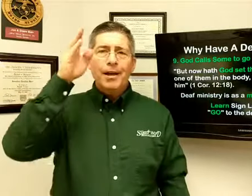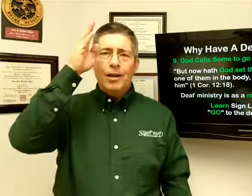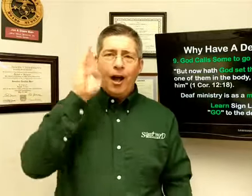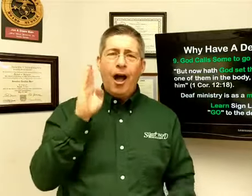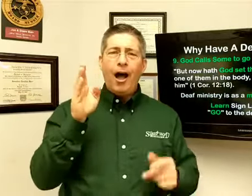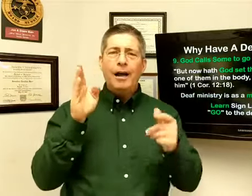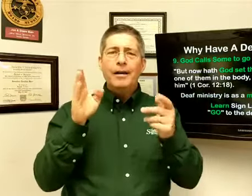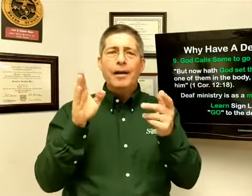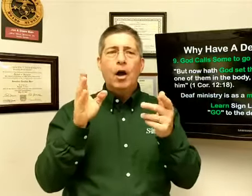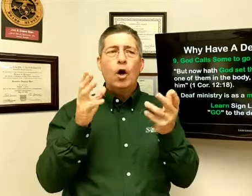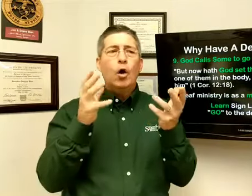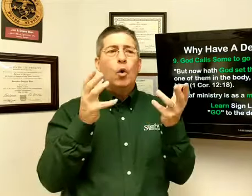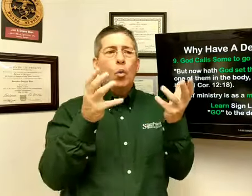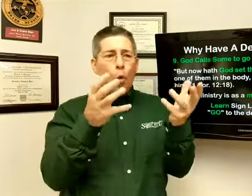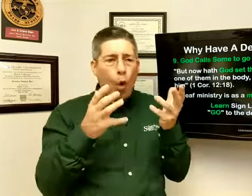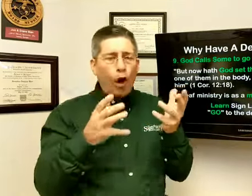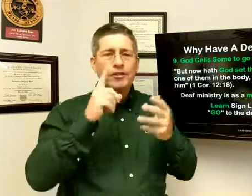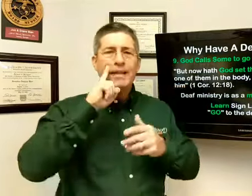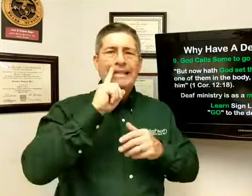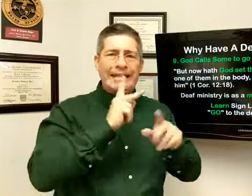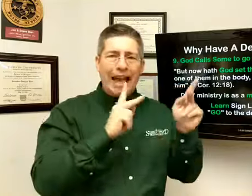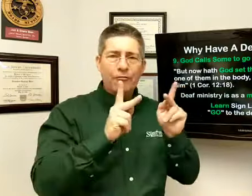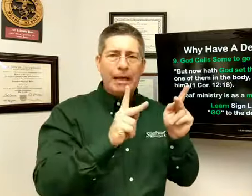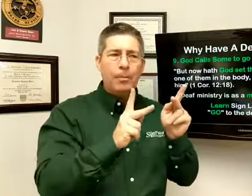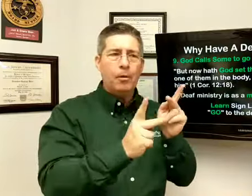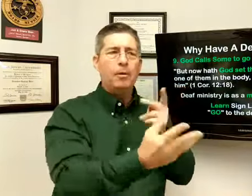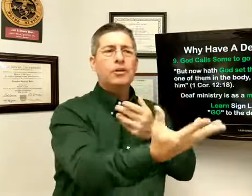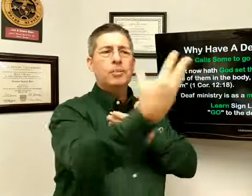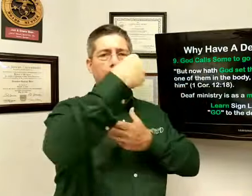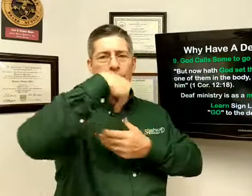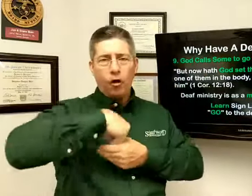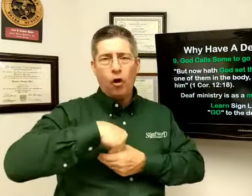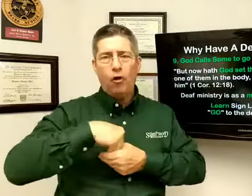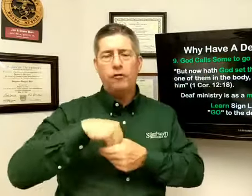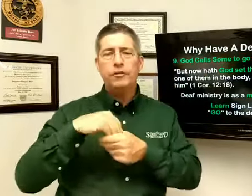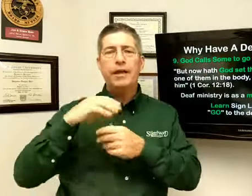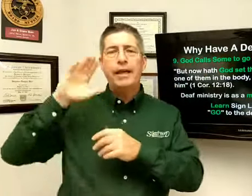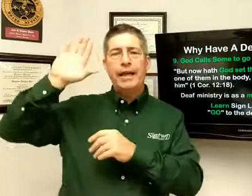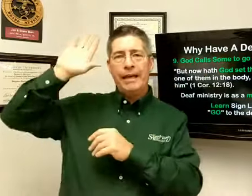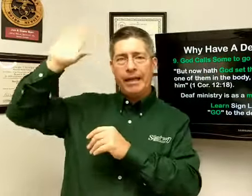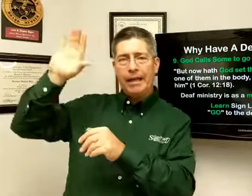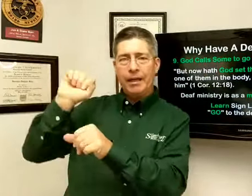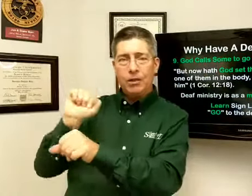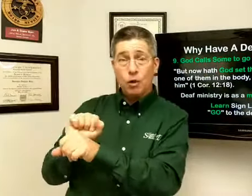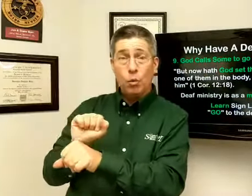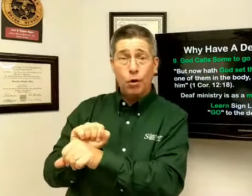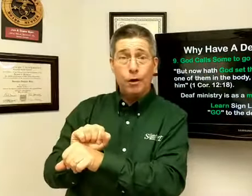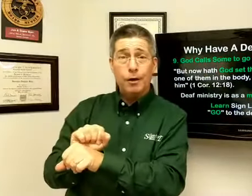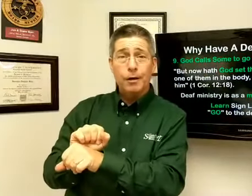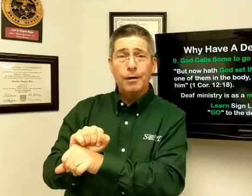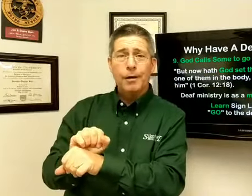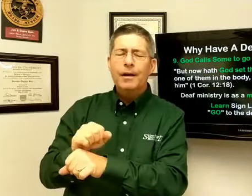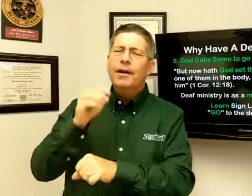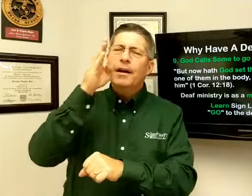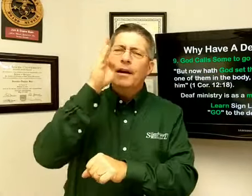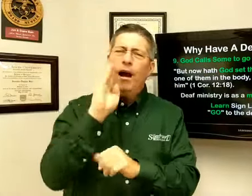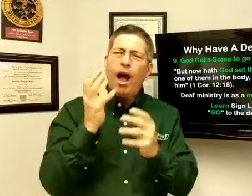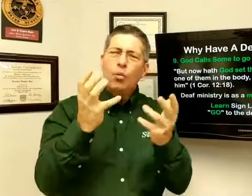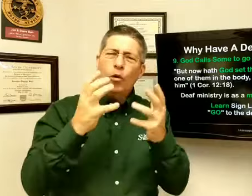God wants deaf people to be involved in his work. God wants